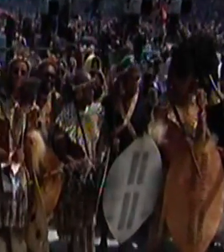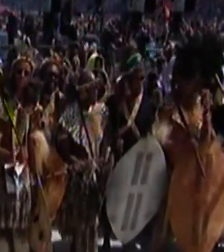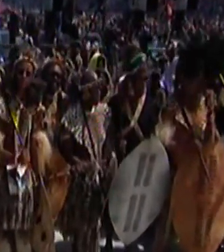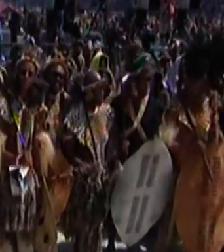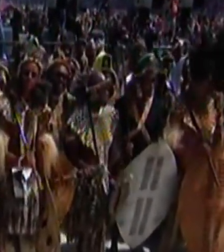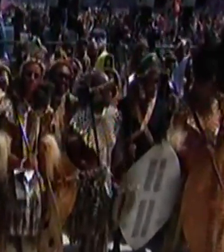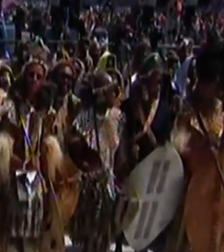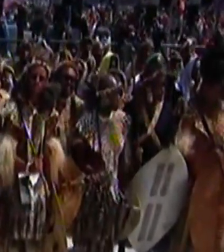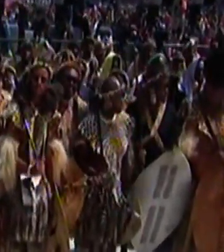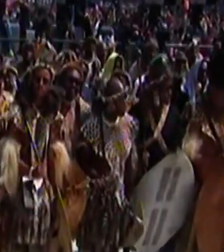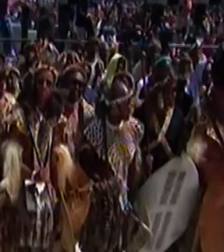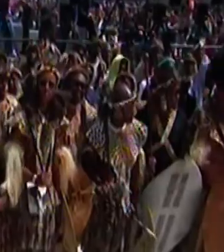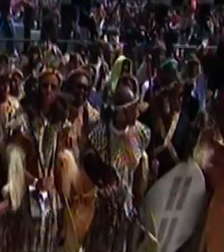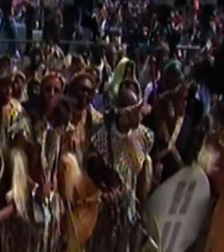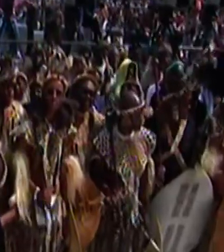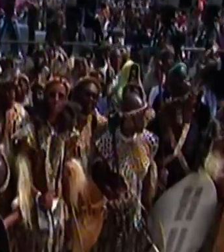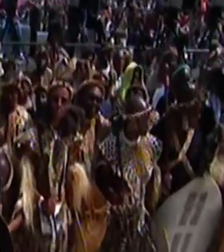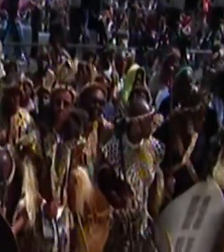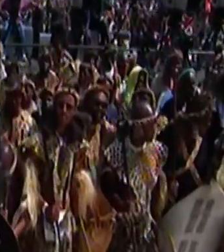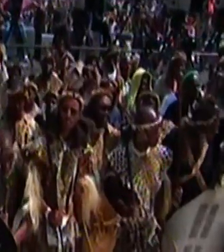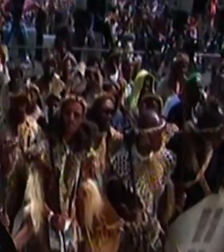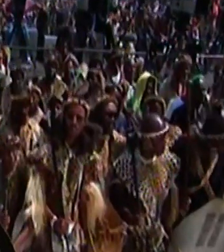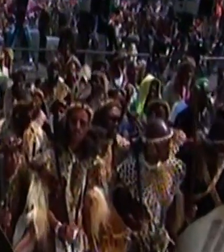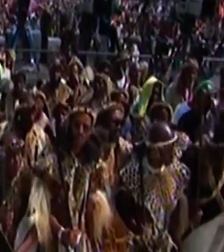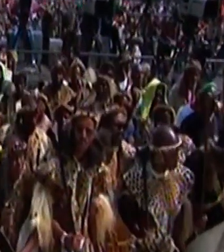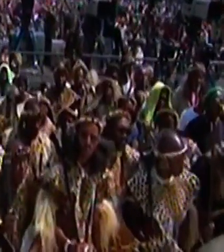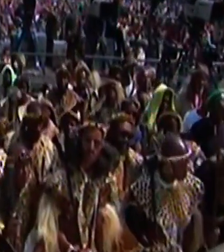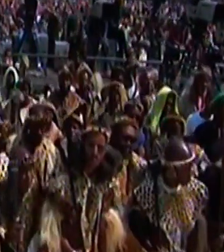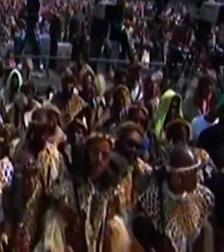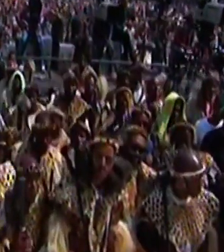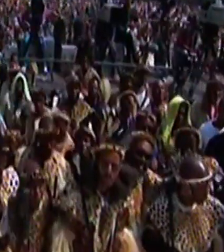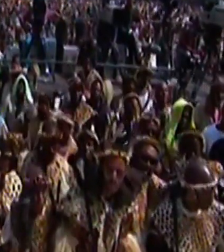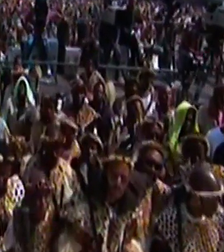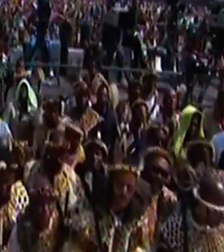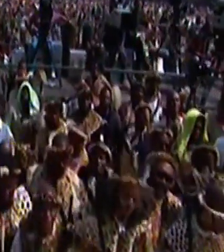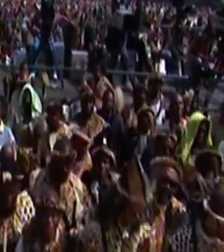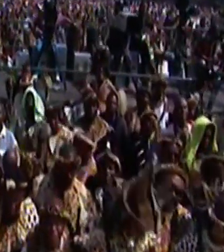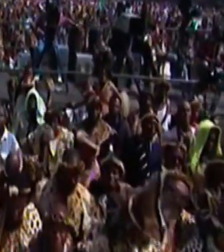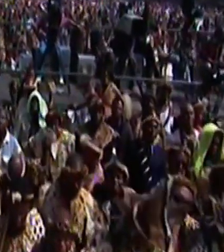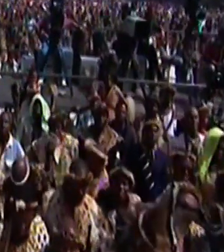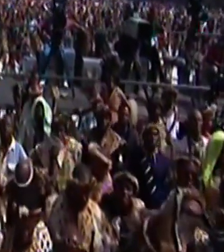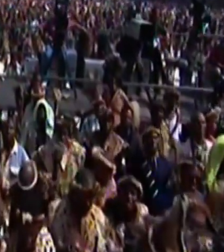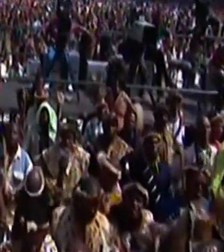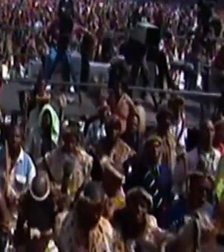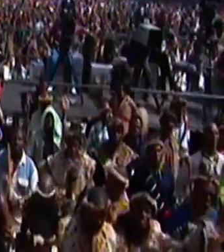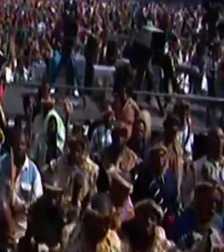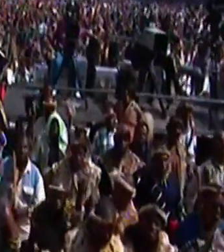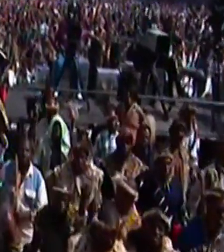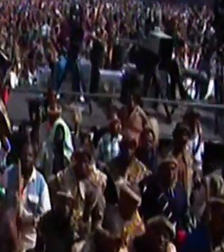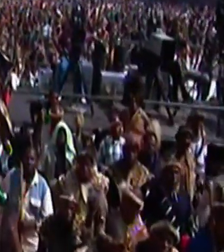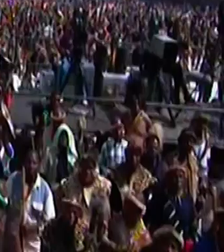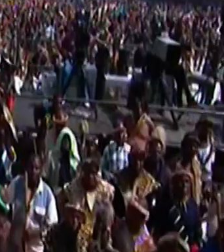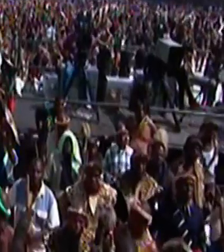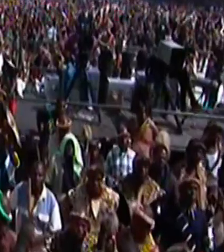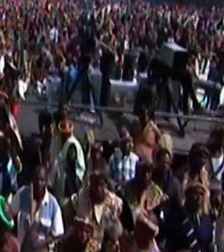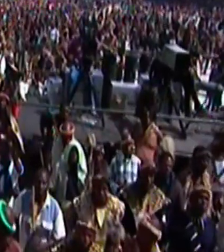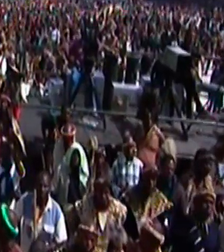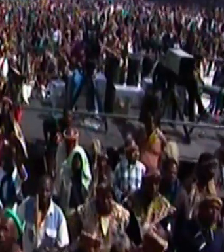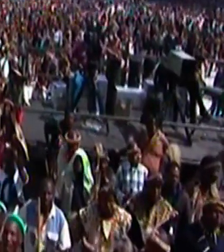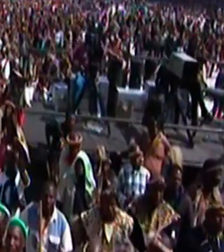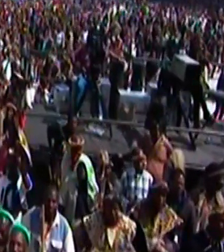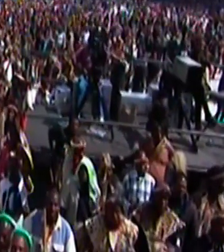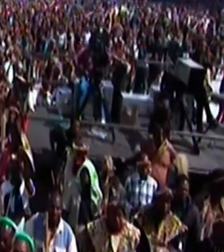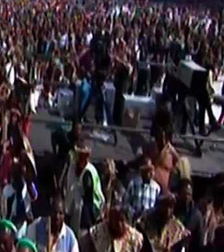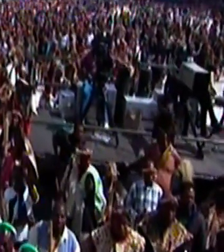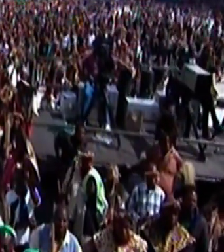mainly in Guazulu-Natal, in Gauteng, in Pumalanga, in Limbombo, in